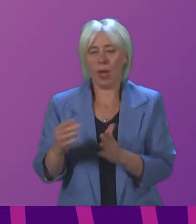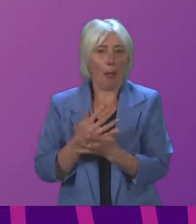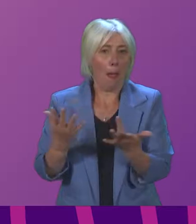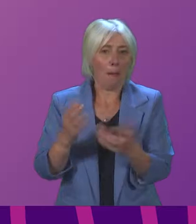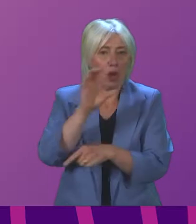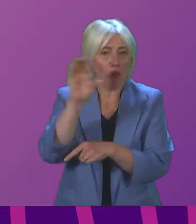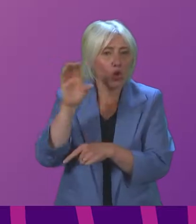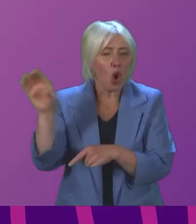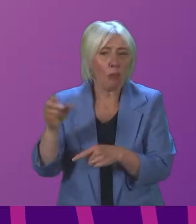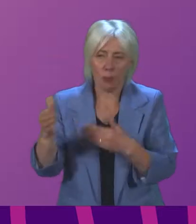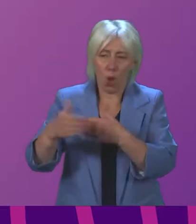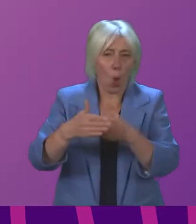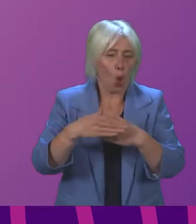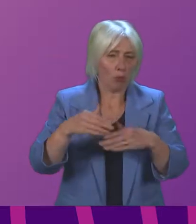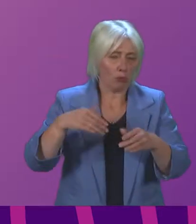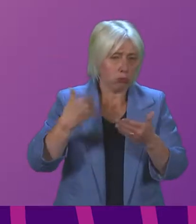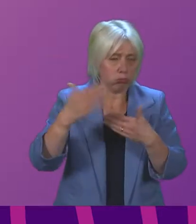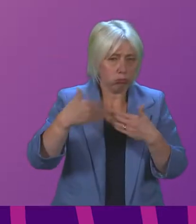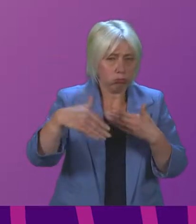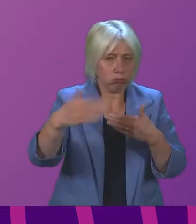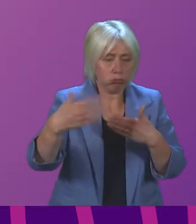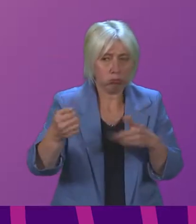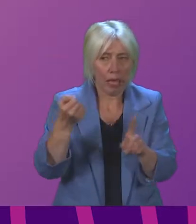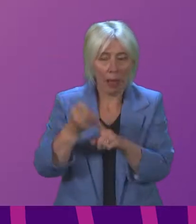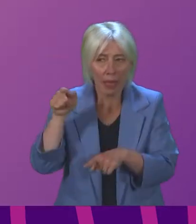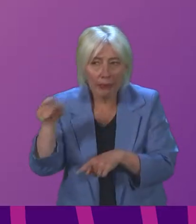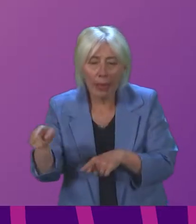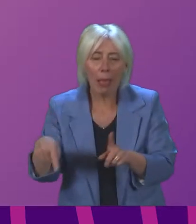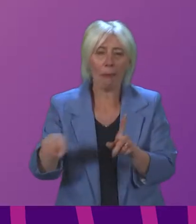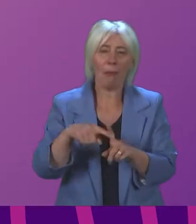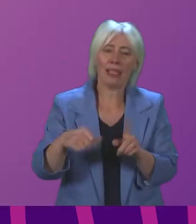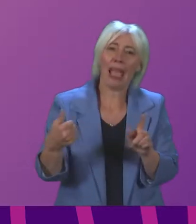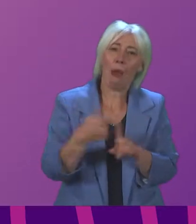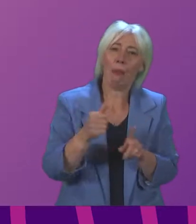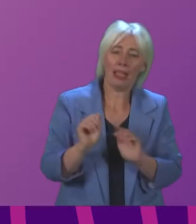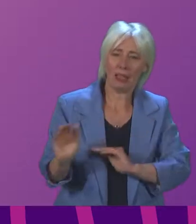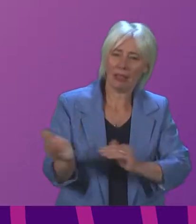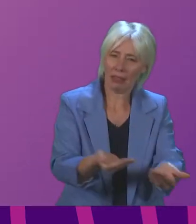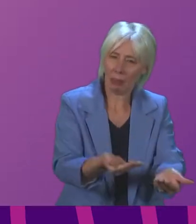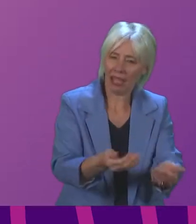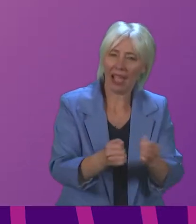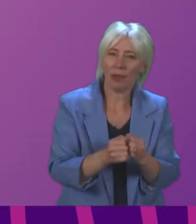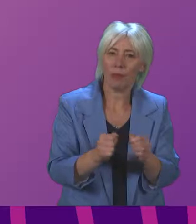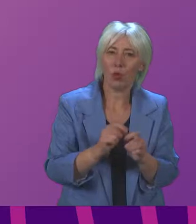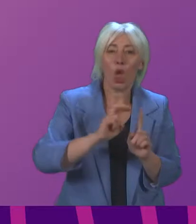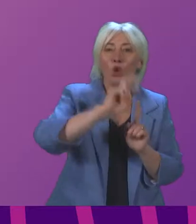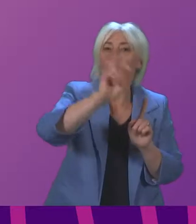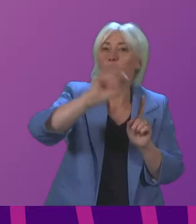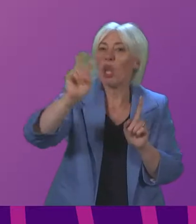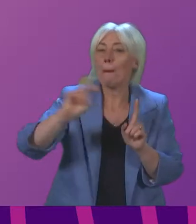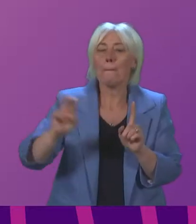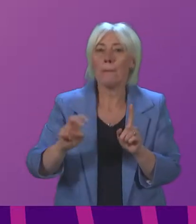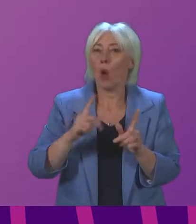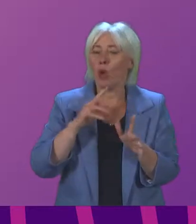streets were closed for months on end. This didn't only impact on them, but on the supply chain. In tourism, we've seen our highly successful tourist trade